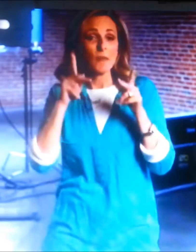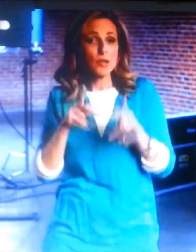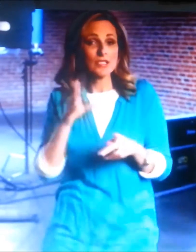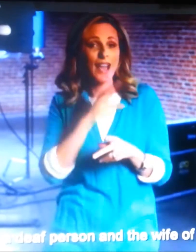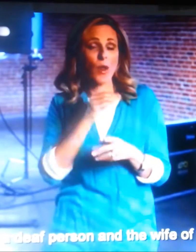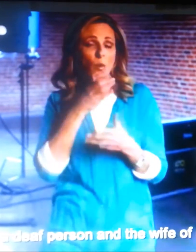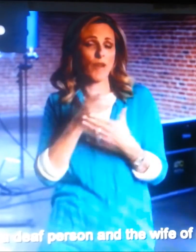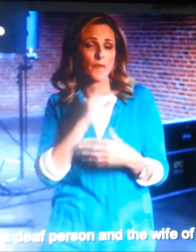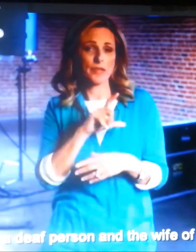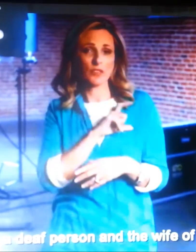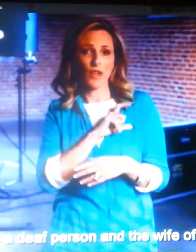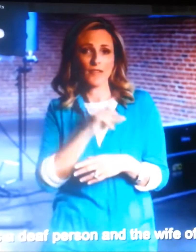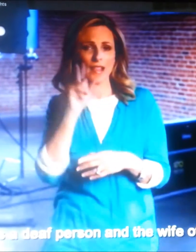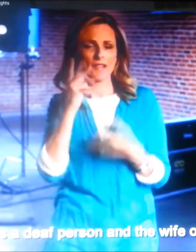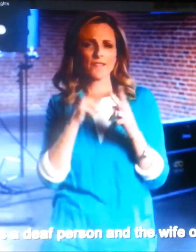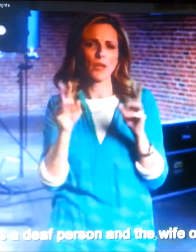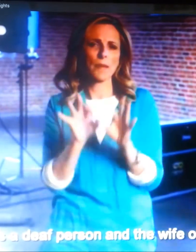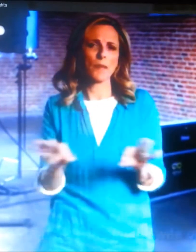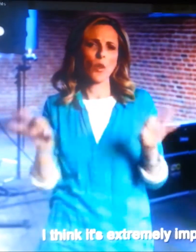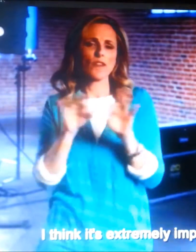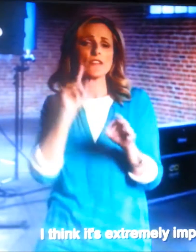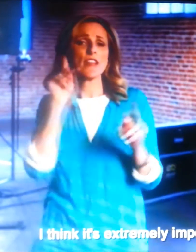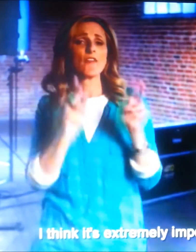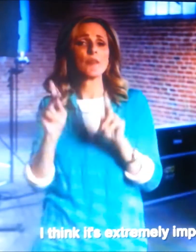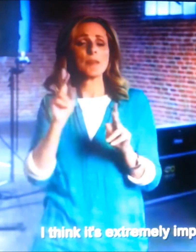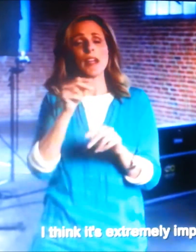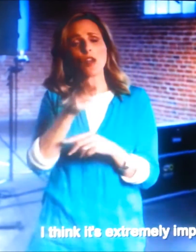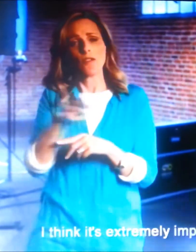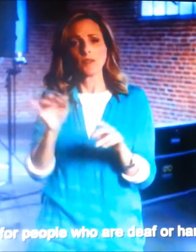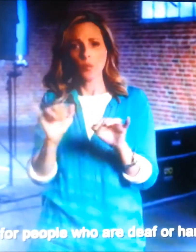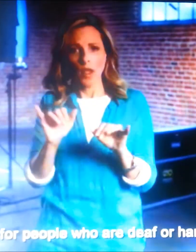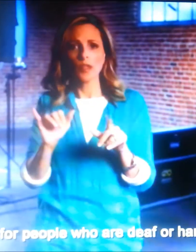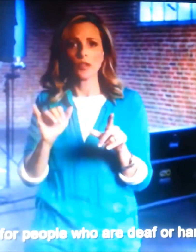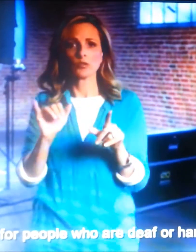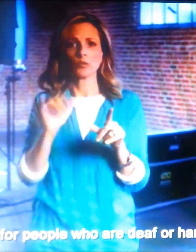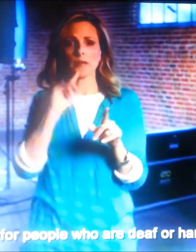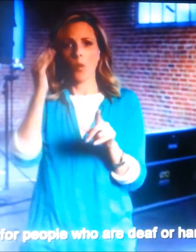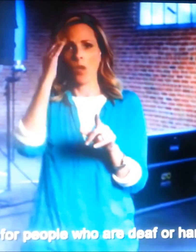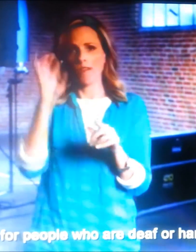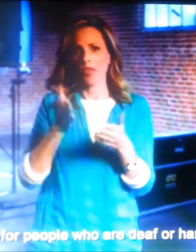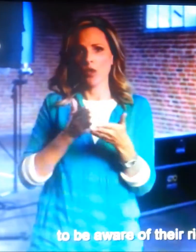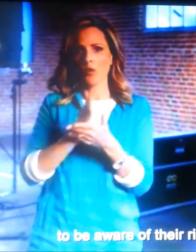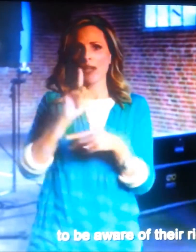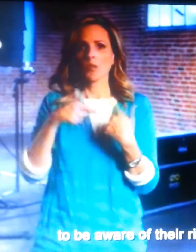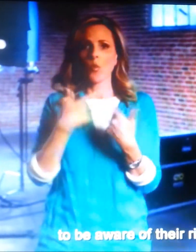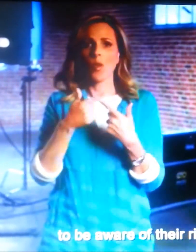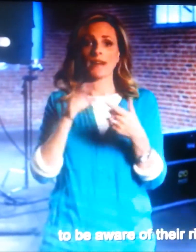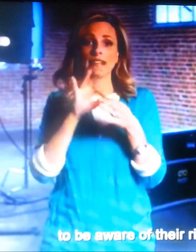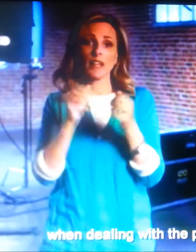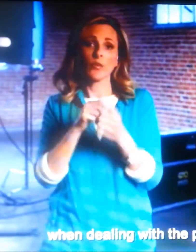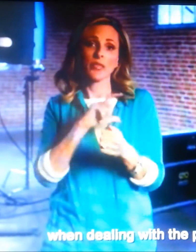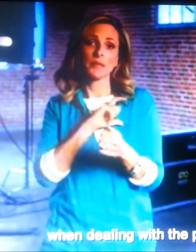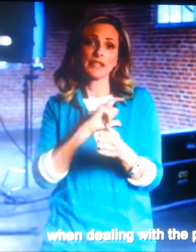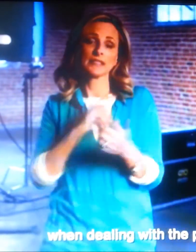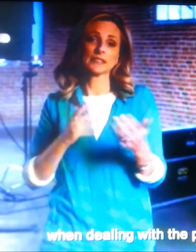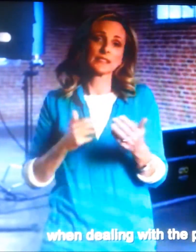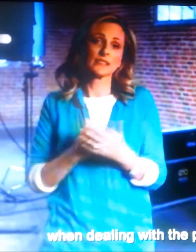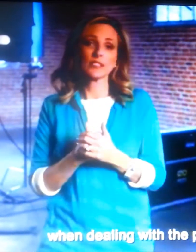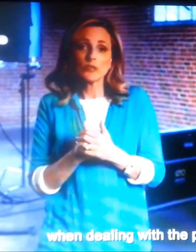As a deaf person and the wife of a police officer, I think it's extremely important for people who are deaf or hard-earing to be aware of their rights when dealing with the police.